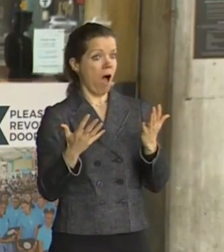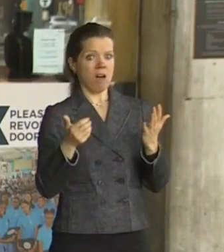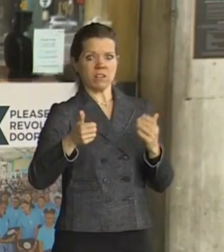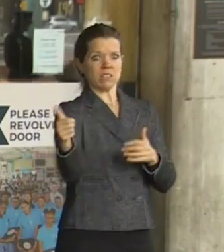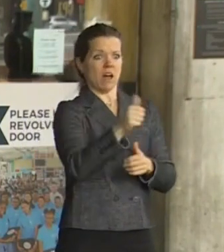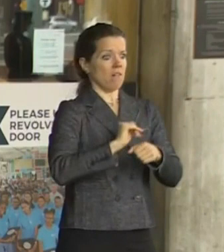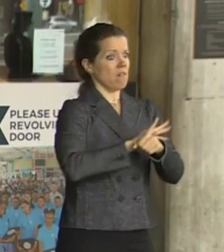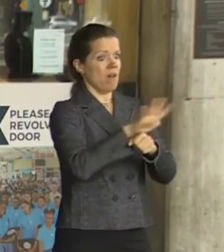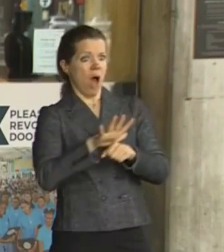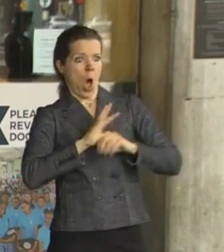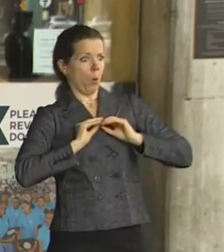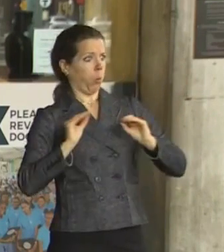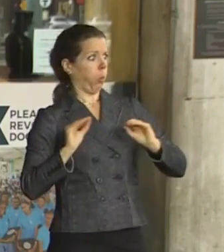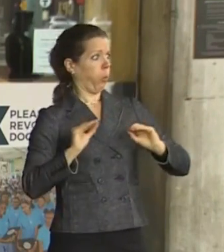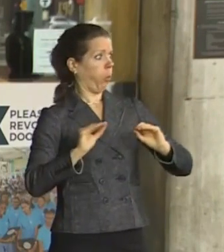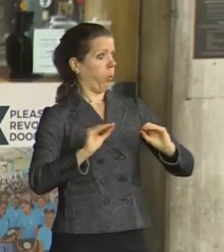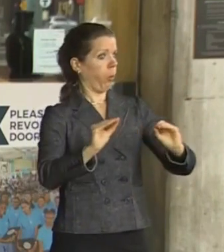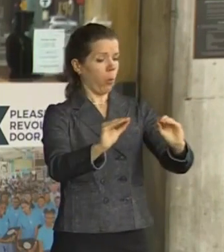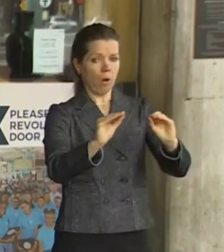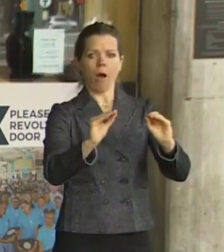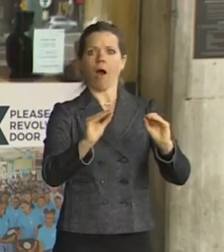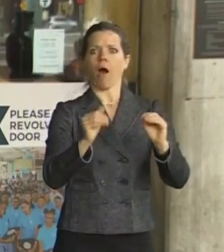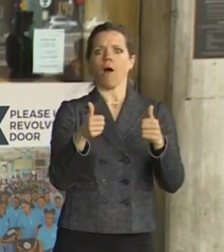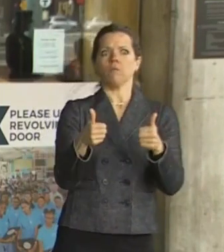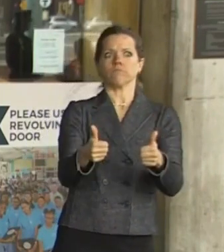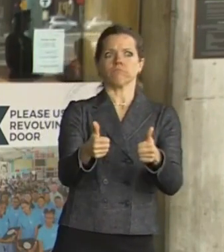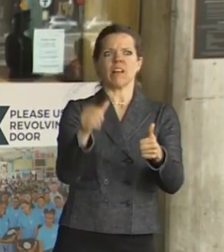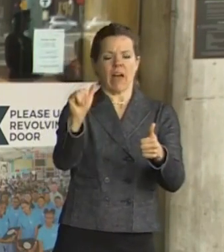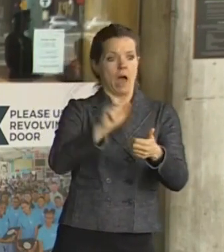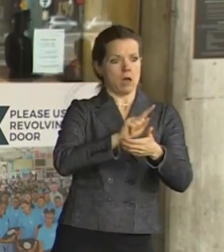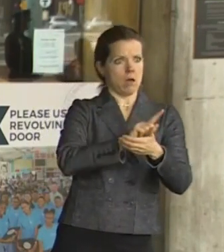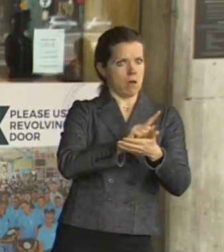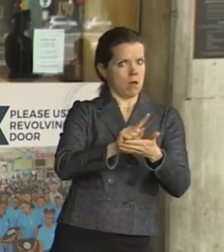last week to 32% will go below that. And that's ultimately our goal here.